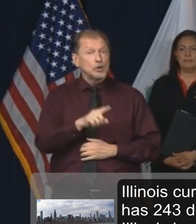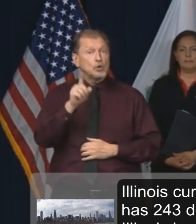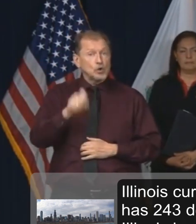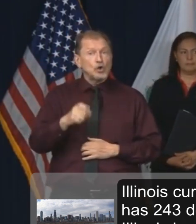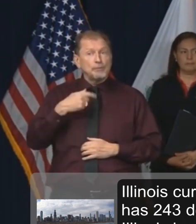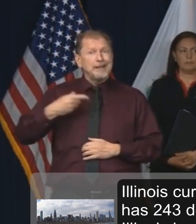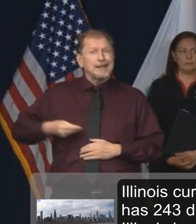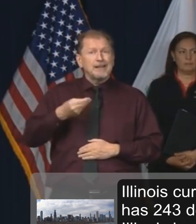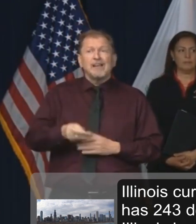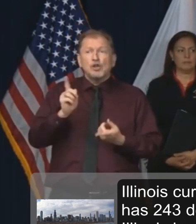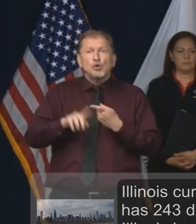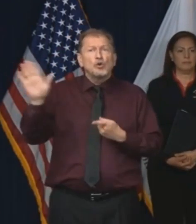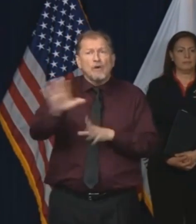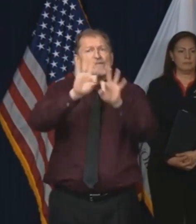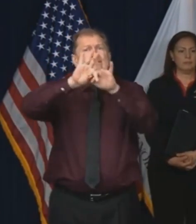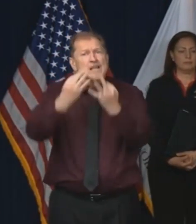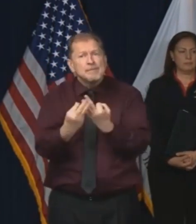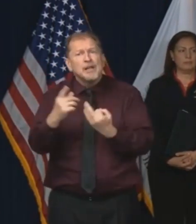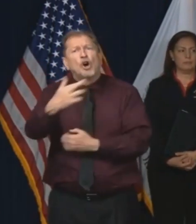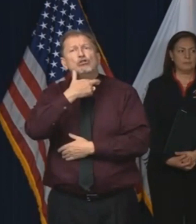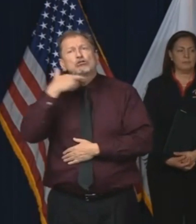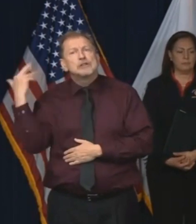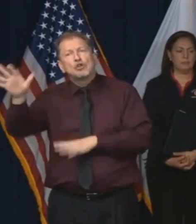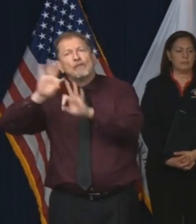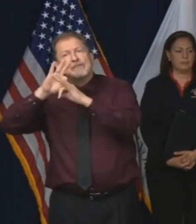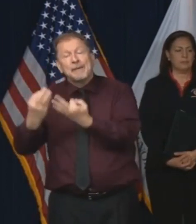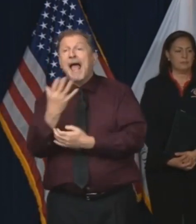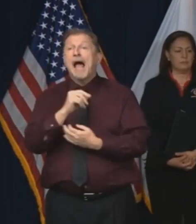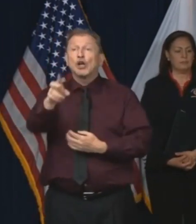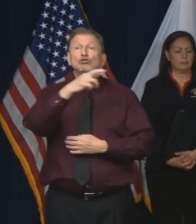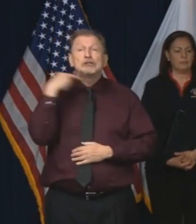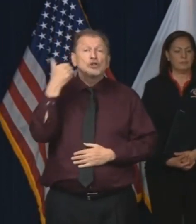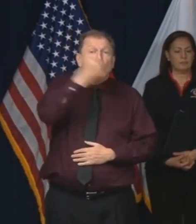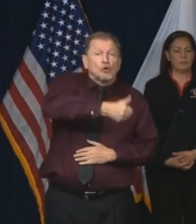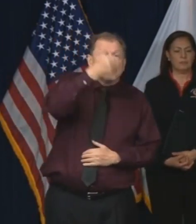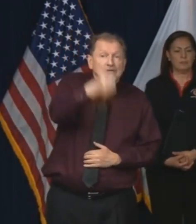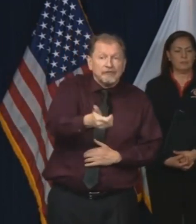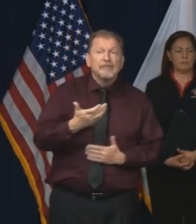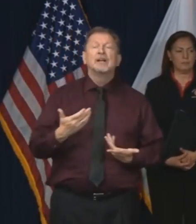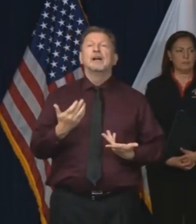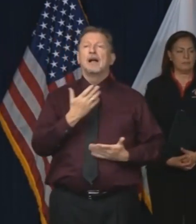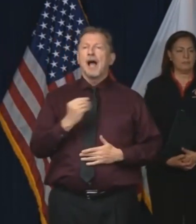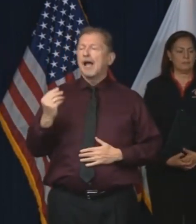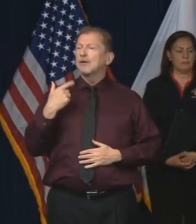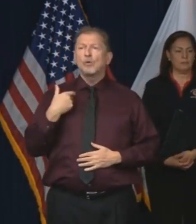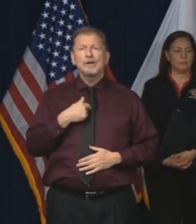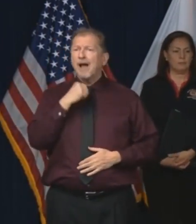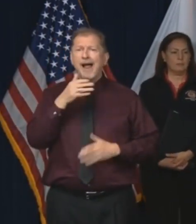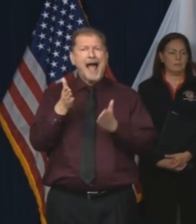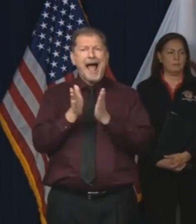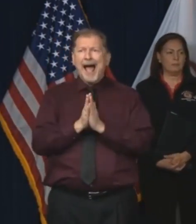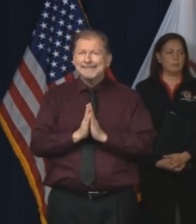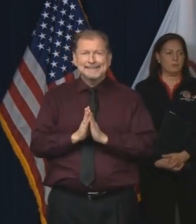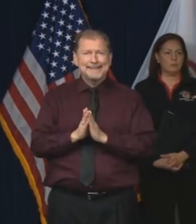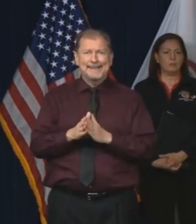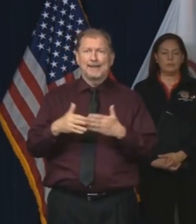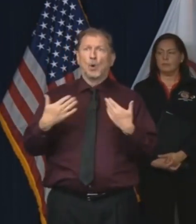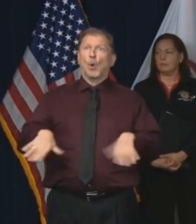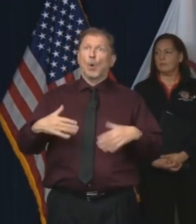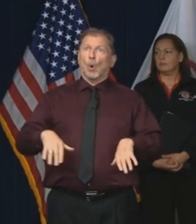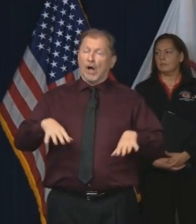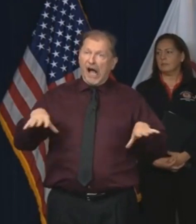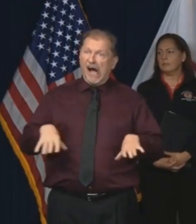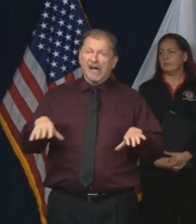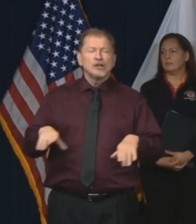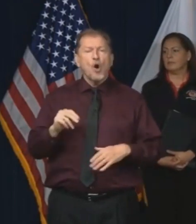giving it to your own family, and you could get it yourself. And we're not asking much. We really are not. mean, at this